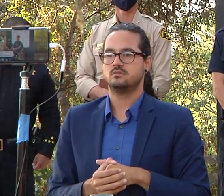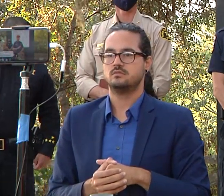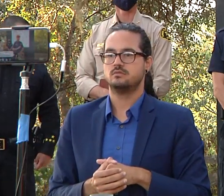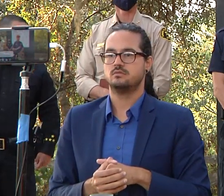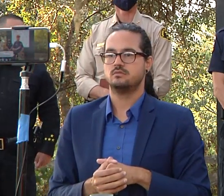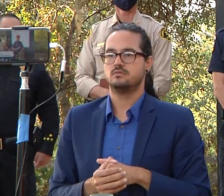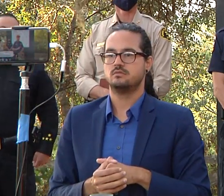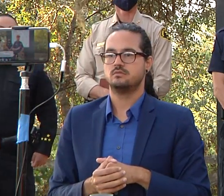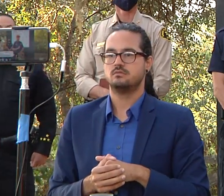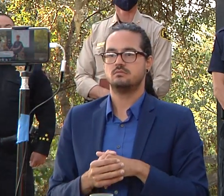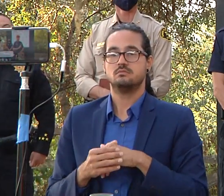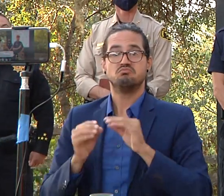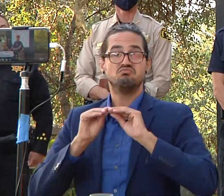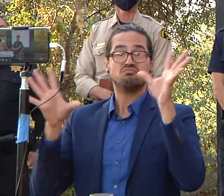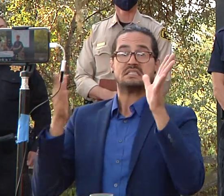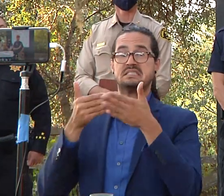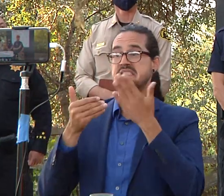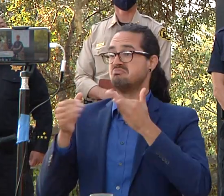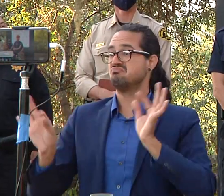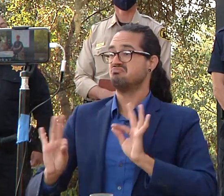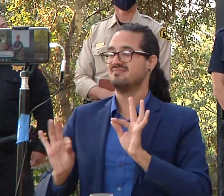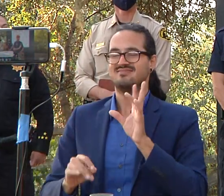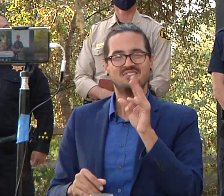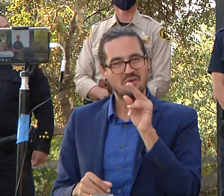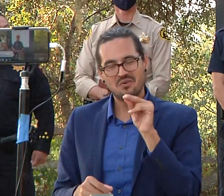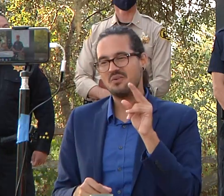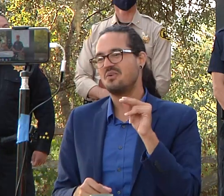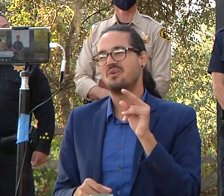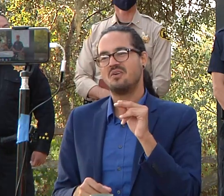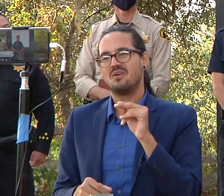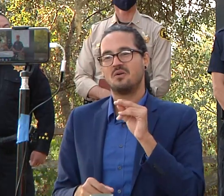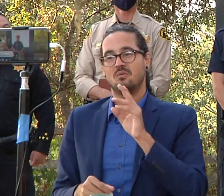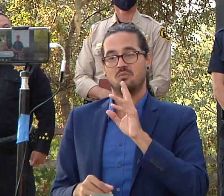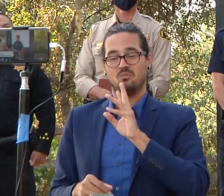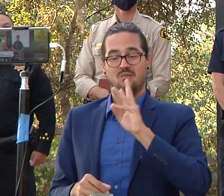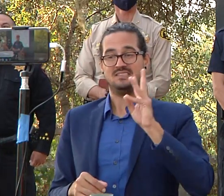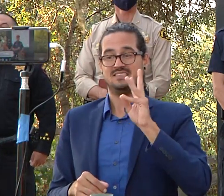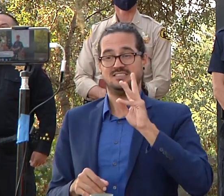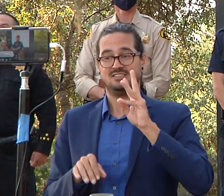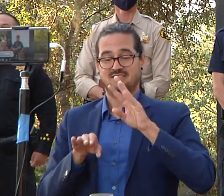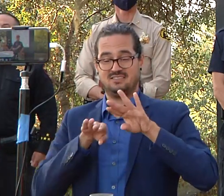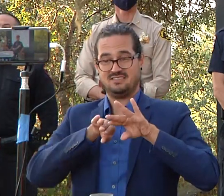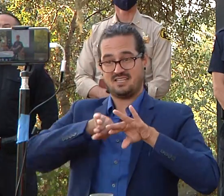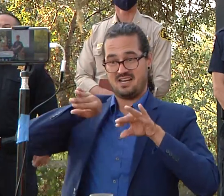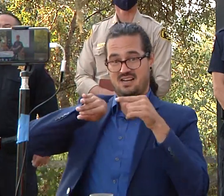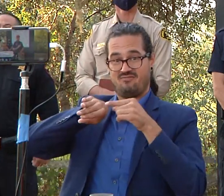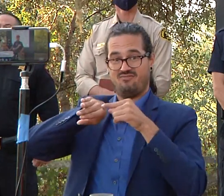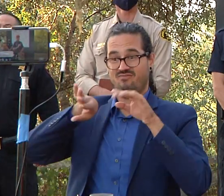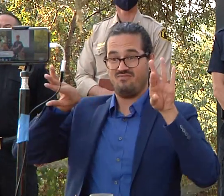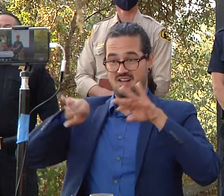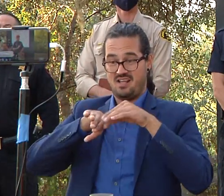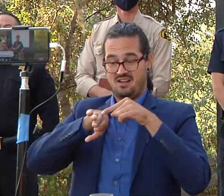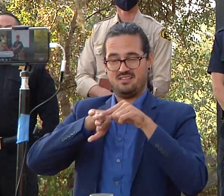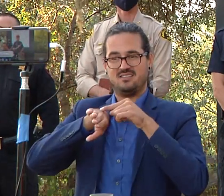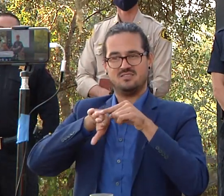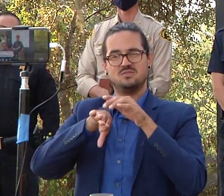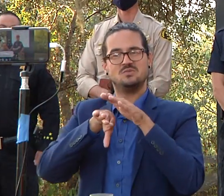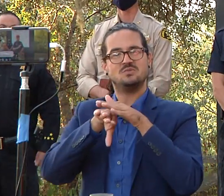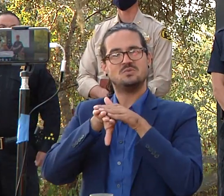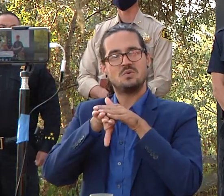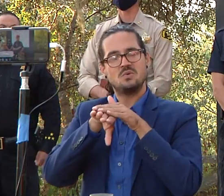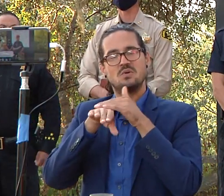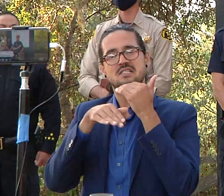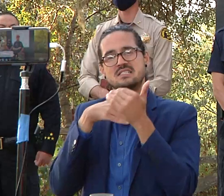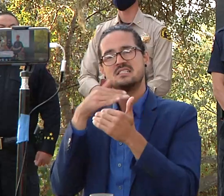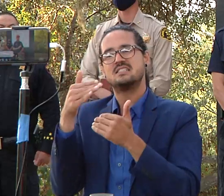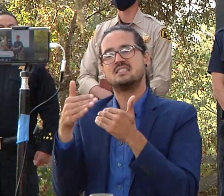they're situated on that western side of the valley so the meticulous efforts of having to go and put line and